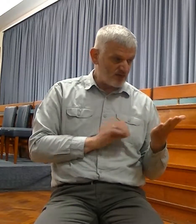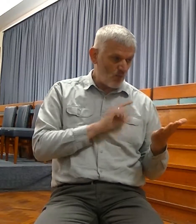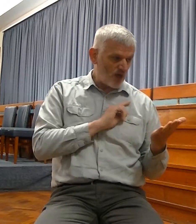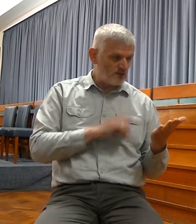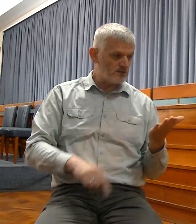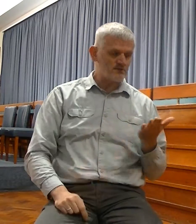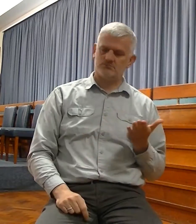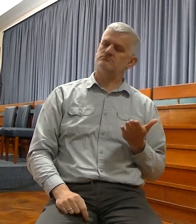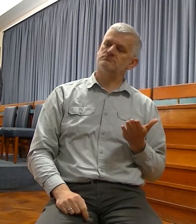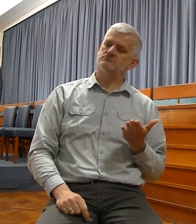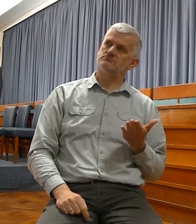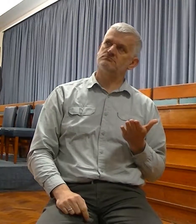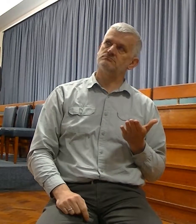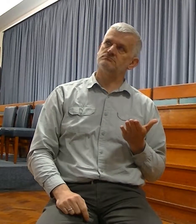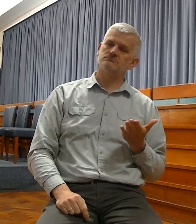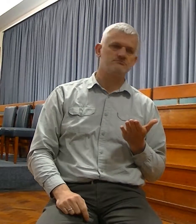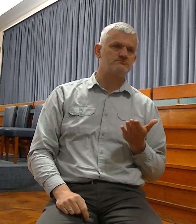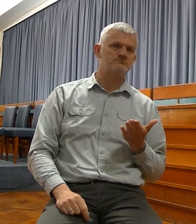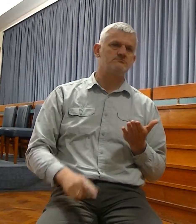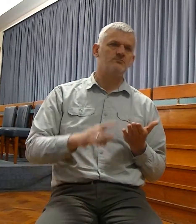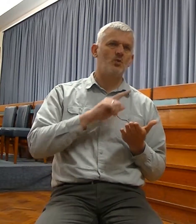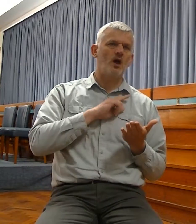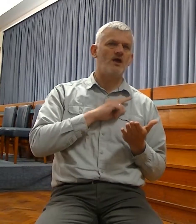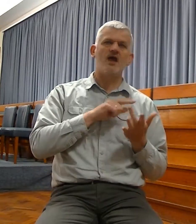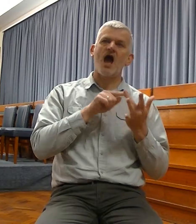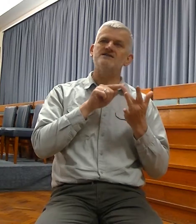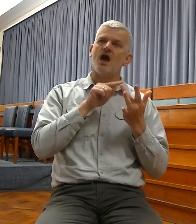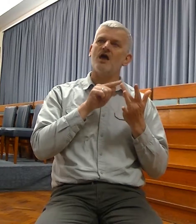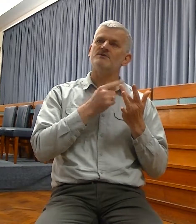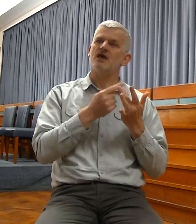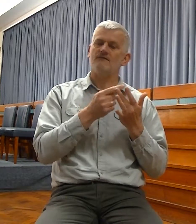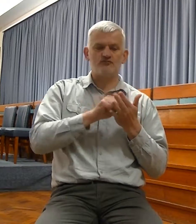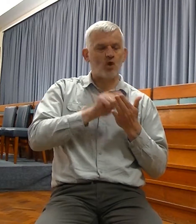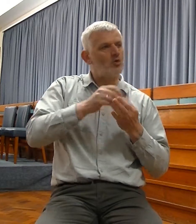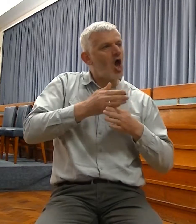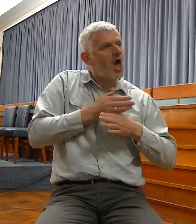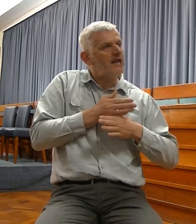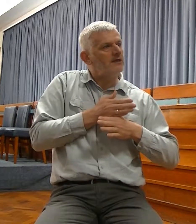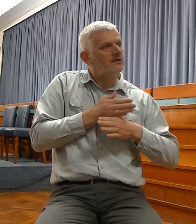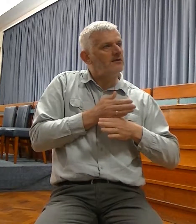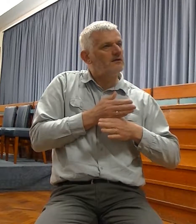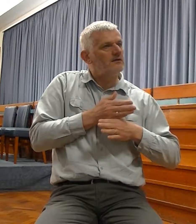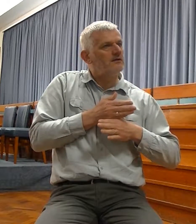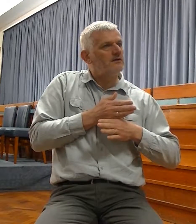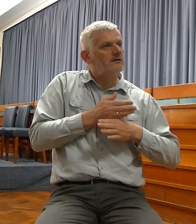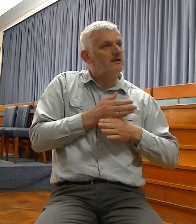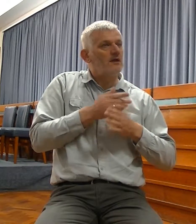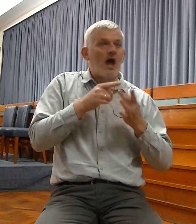so much earlier. And yet he was given to see Christ hanging on the cross of Calvary.